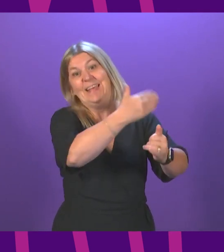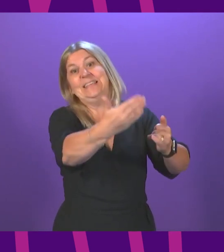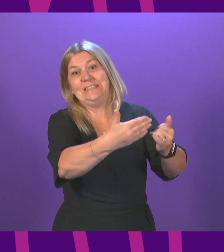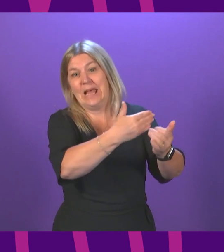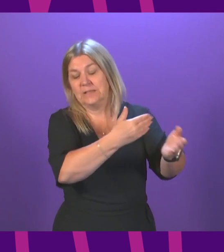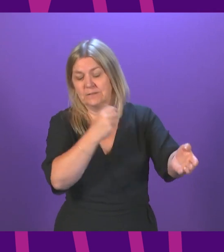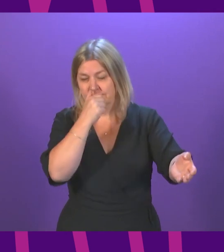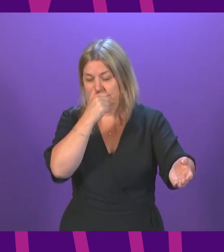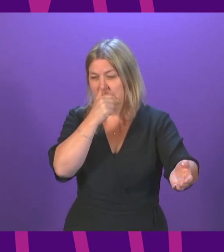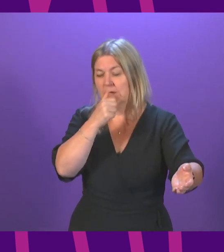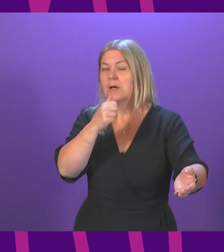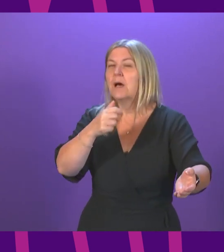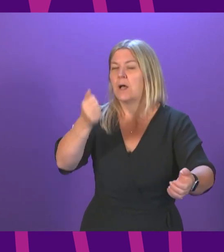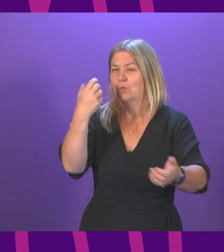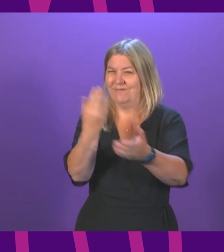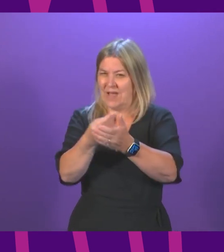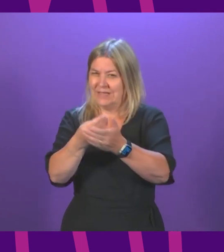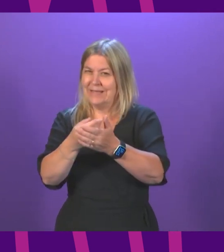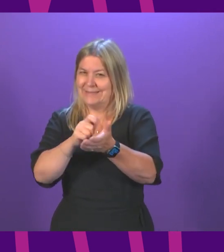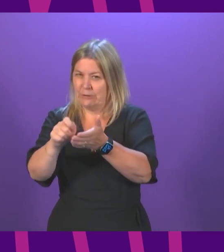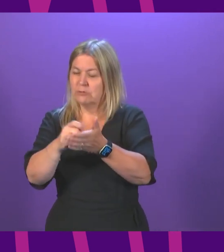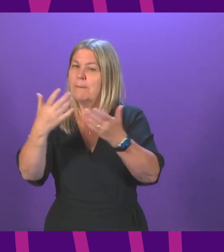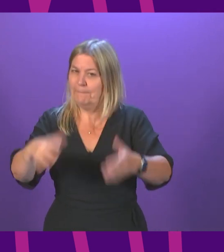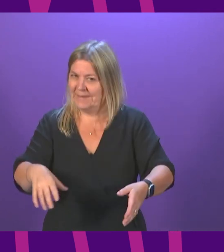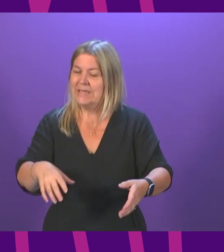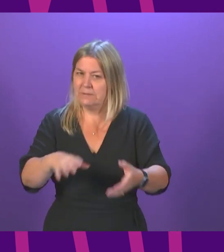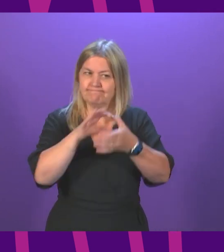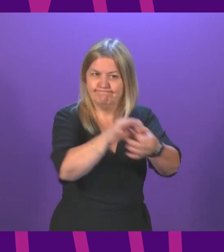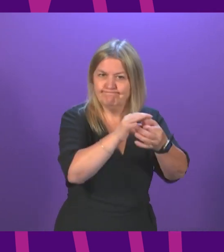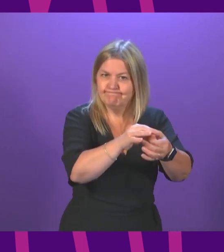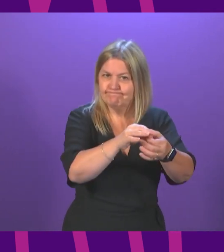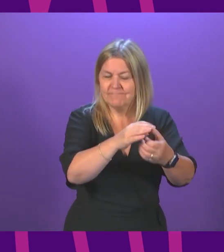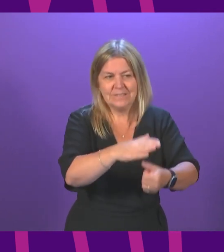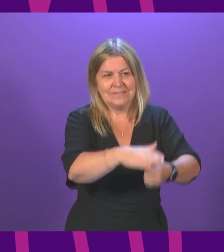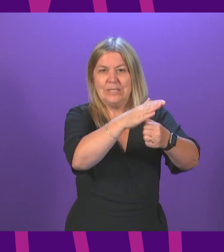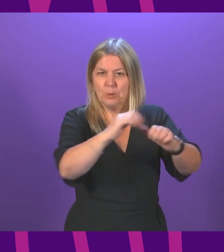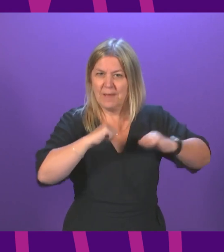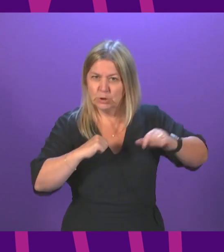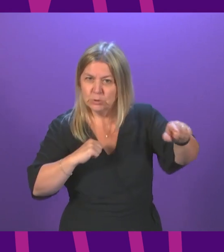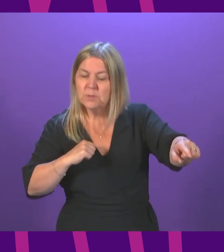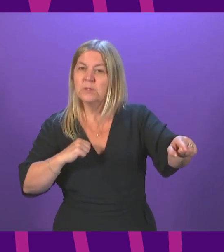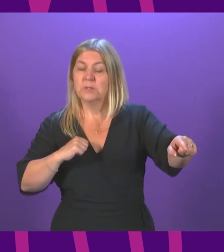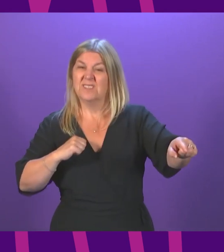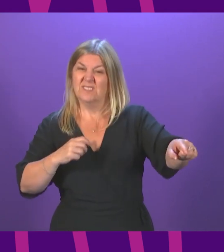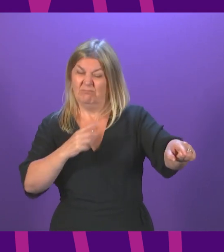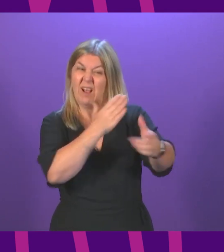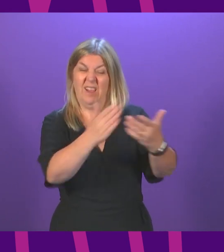communicated just this week or is communicating just this week with Plaidus Senior Management to make very clear our disappointment at the lack of